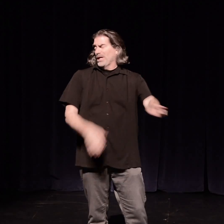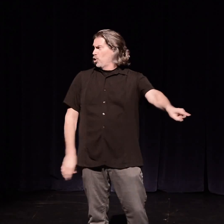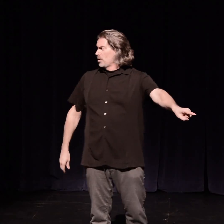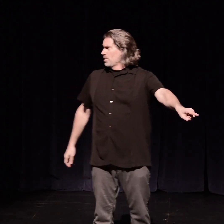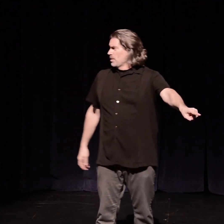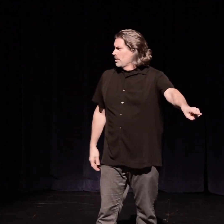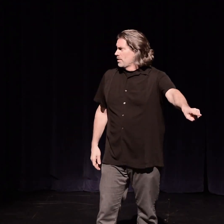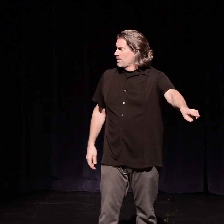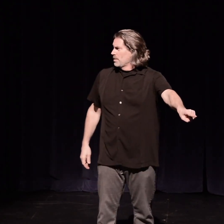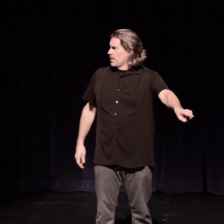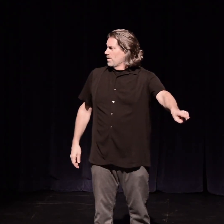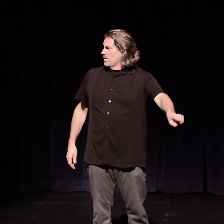I trust the interpreter.